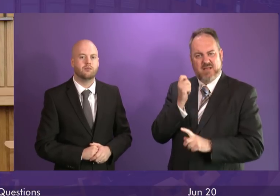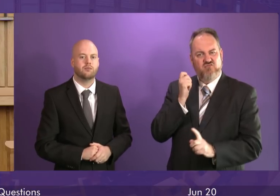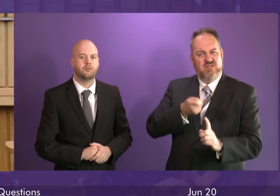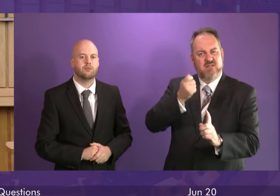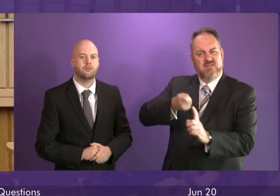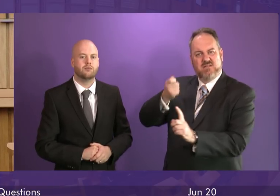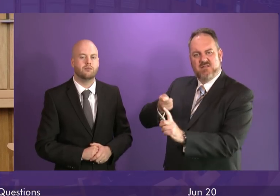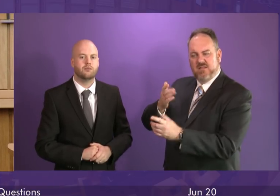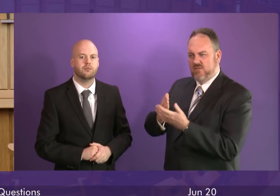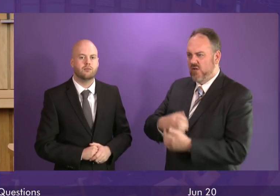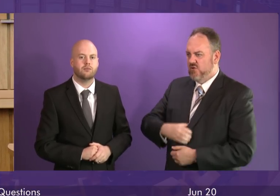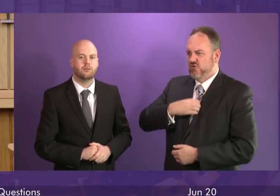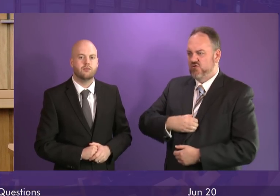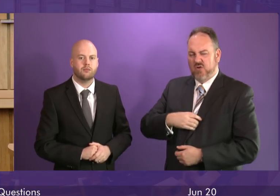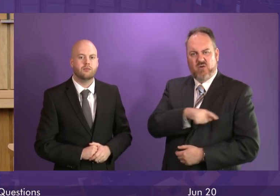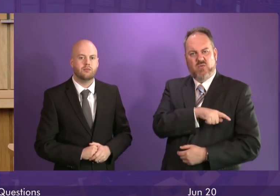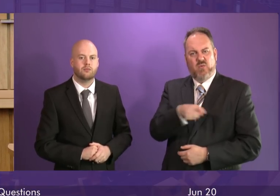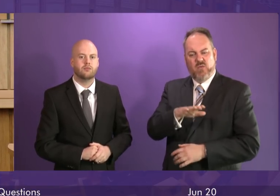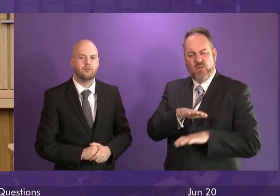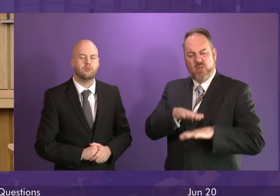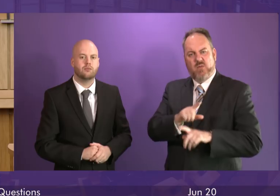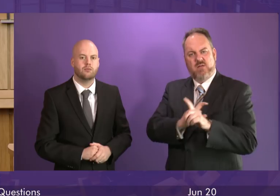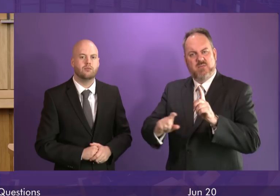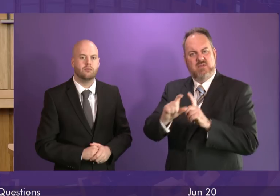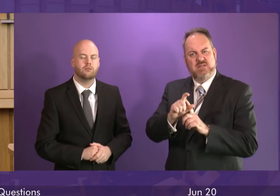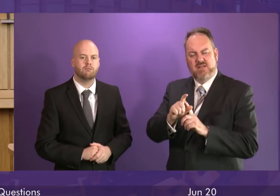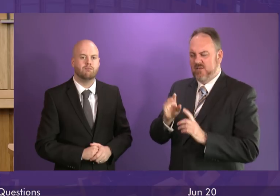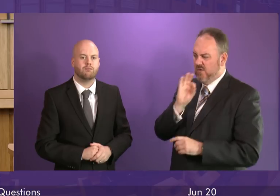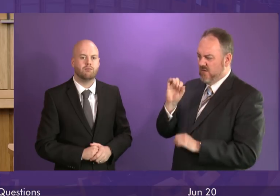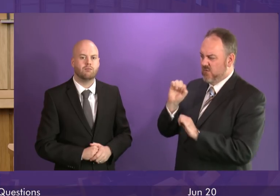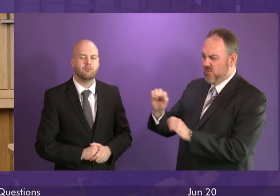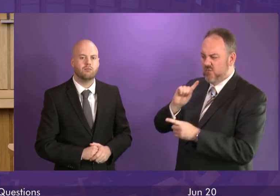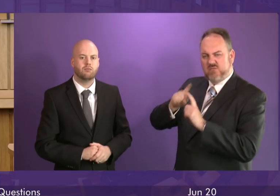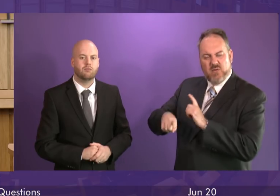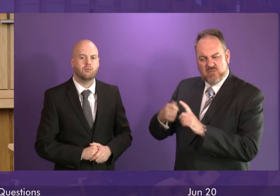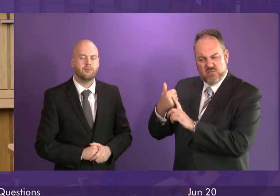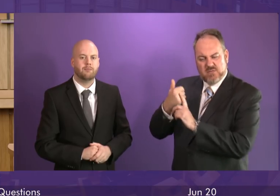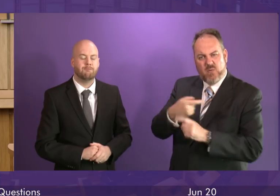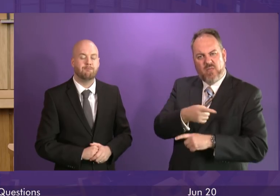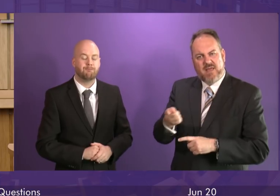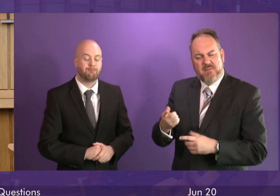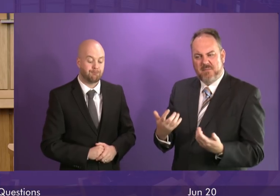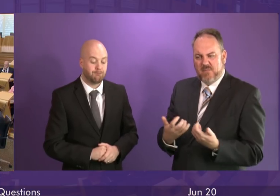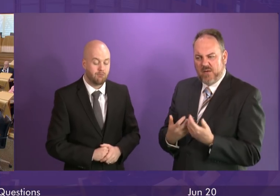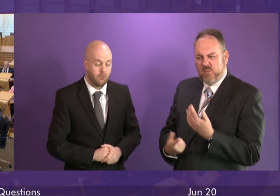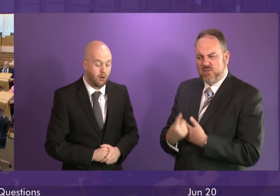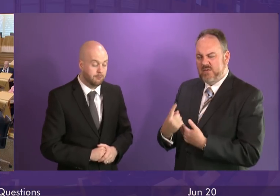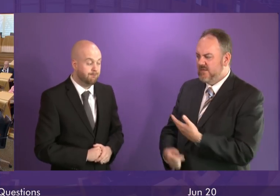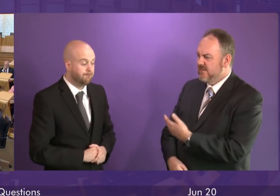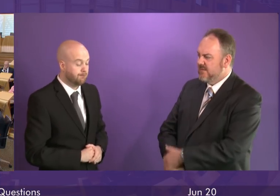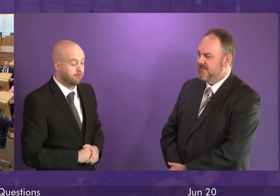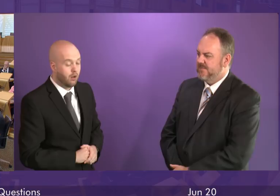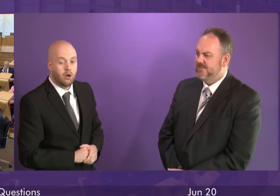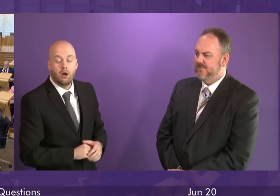been a real shock to the community, so what is the Scottish Government's response to this, and what will they do to support those affected? First Minister.